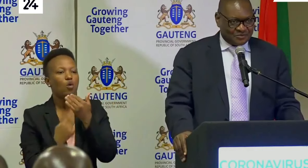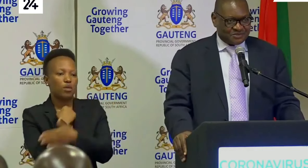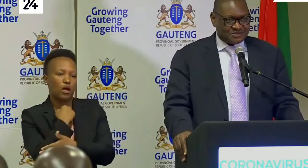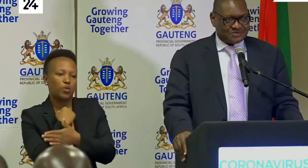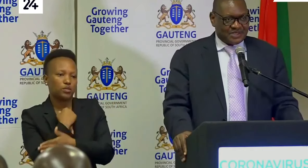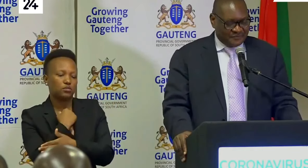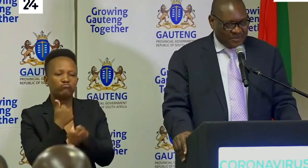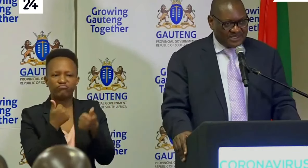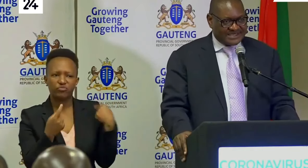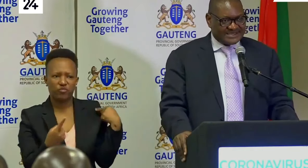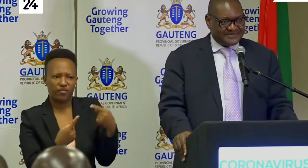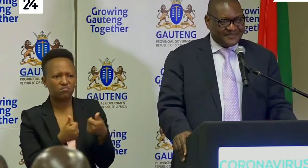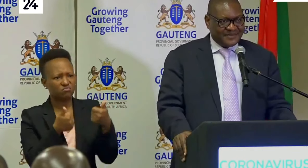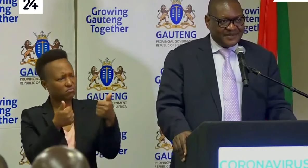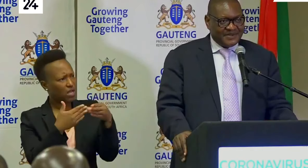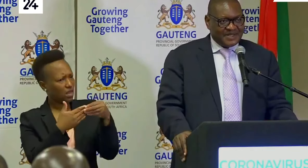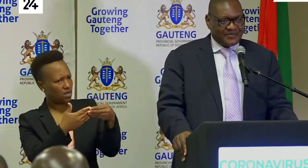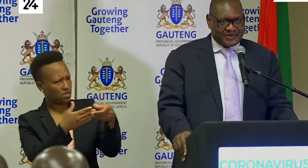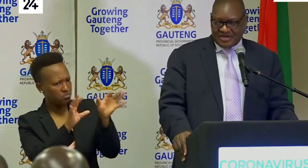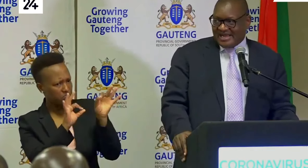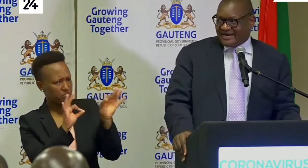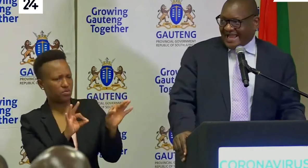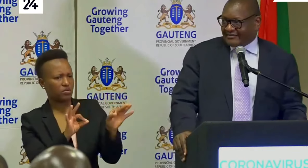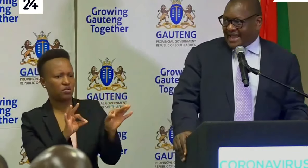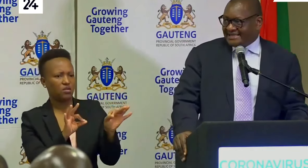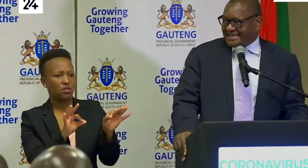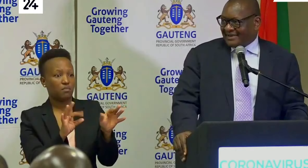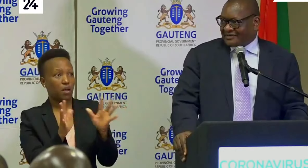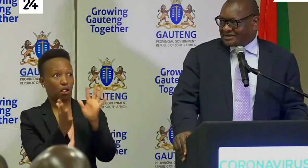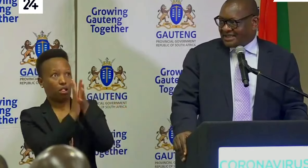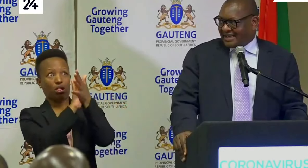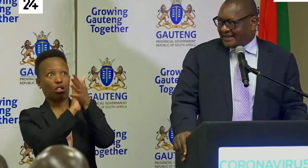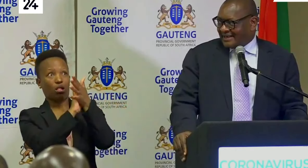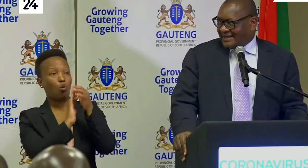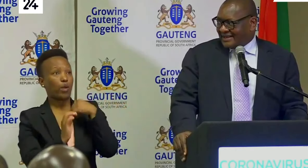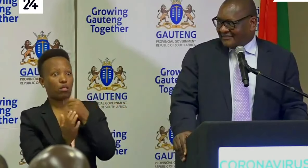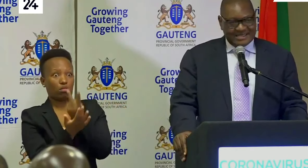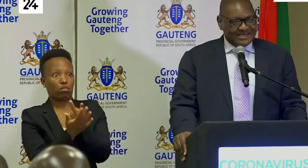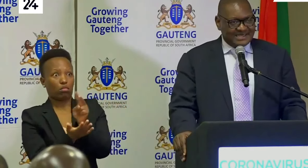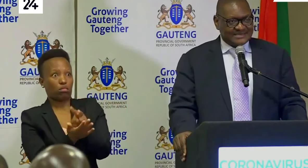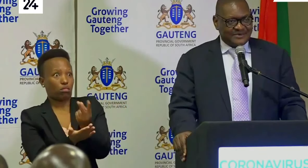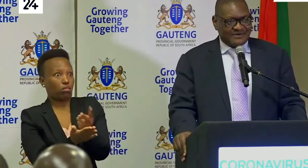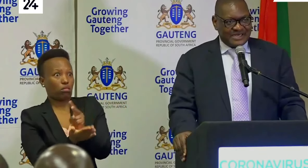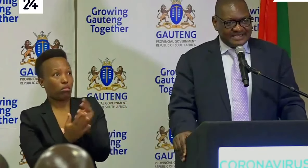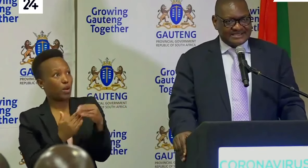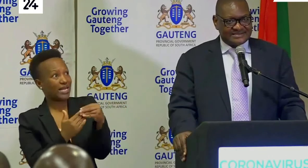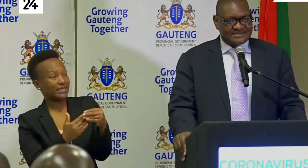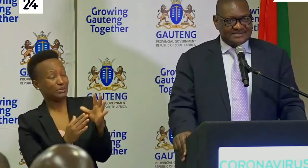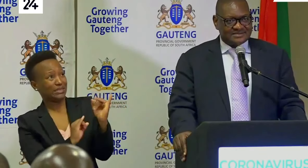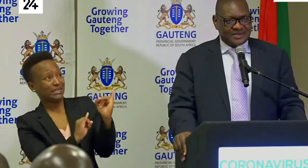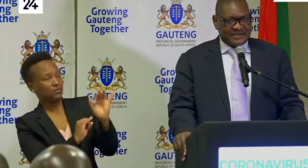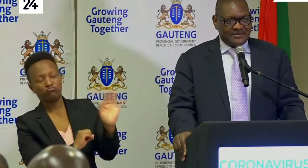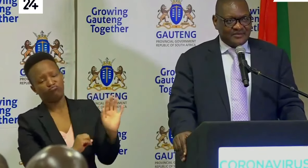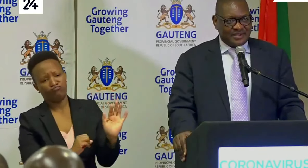far so good we have good leadership we don't have nightmares about the leadership of our nation